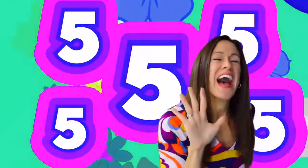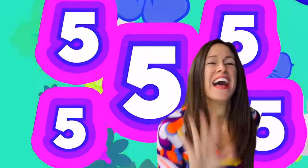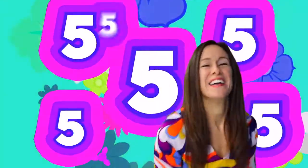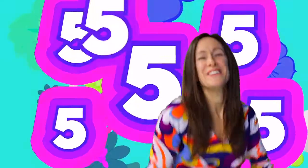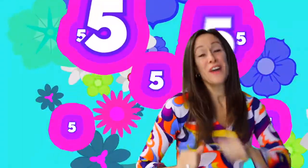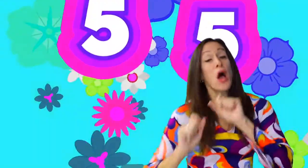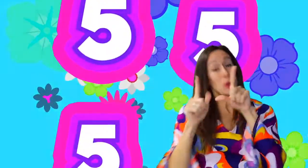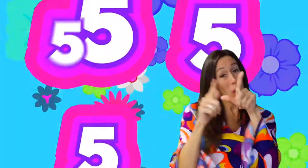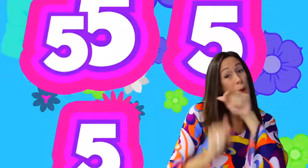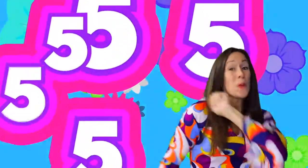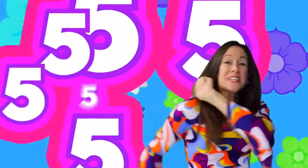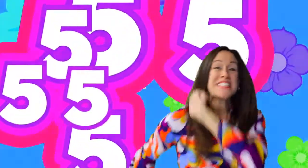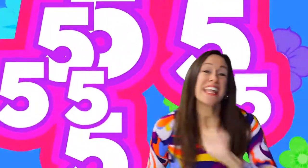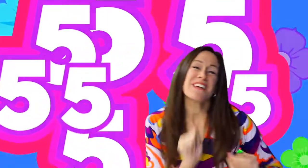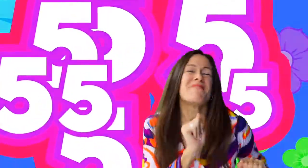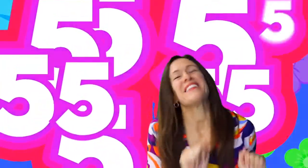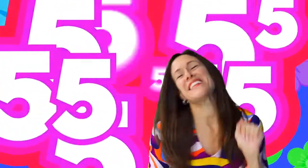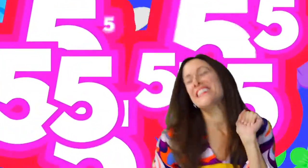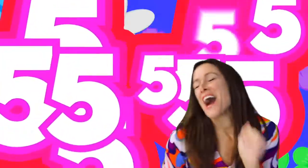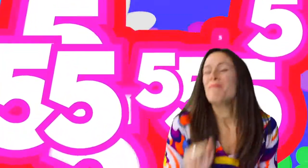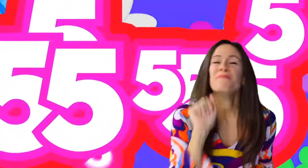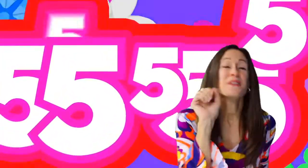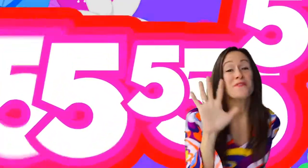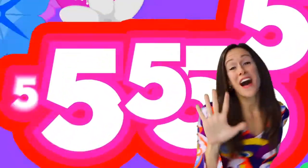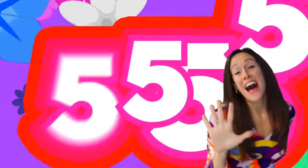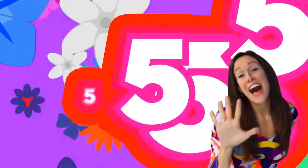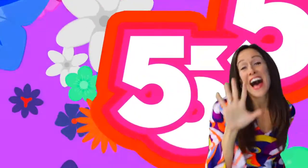Go and tell about the number five